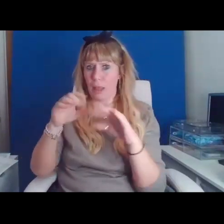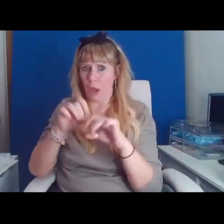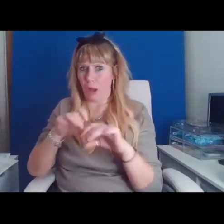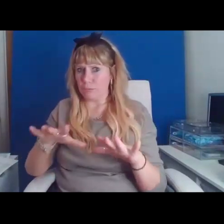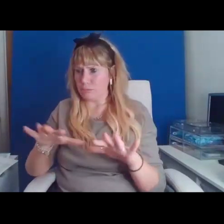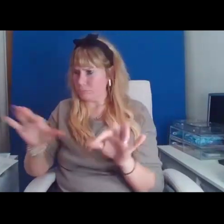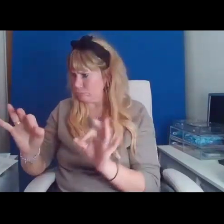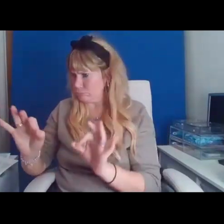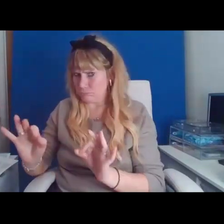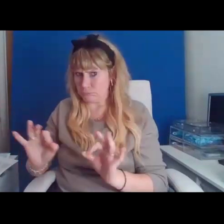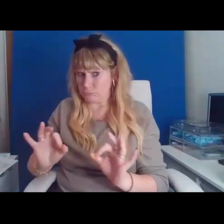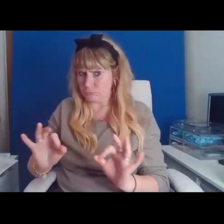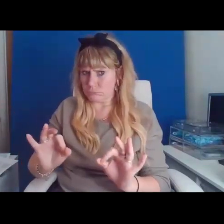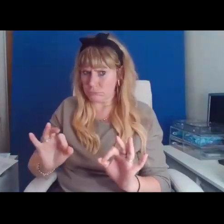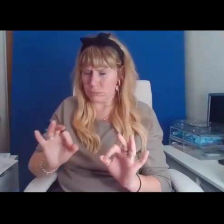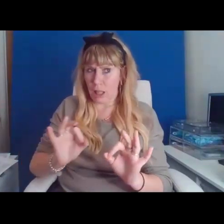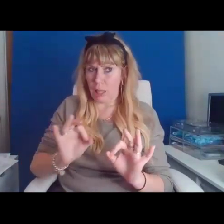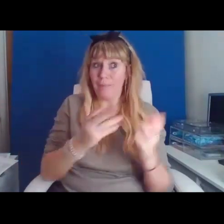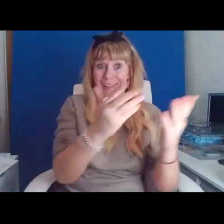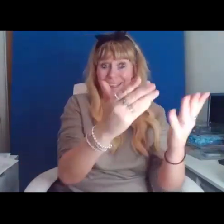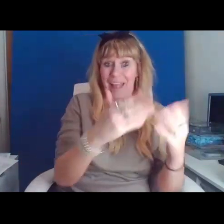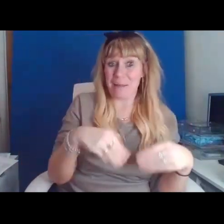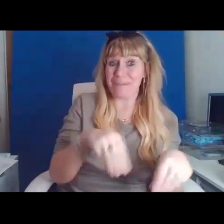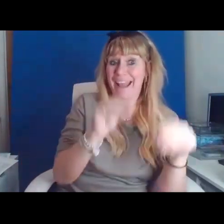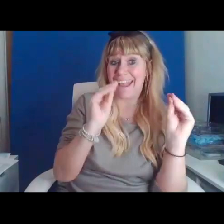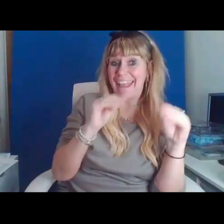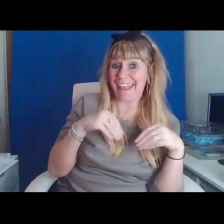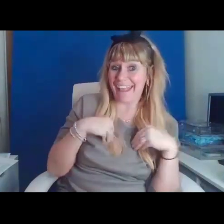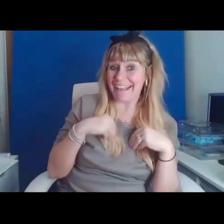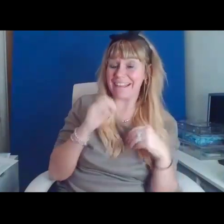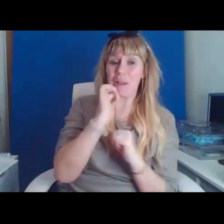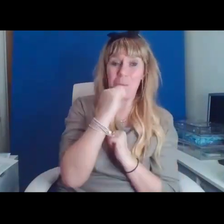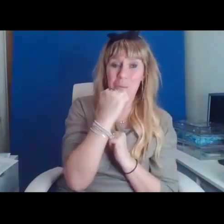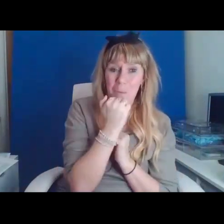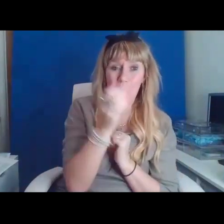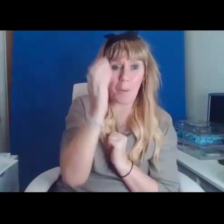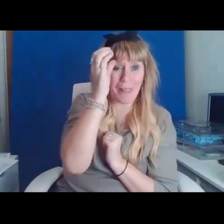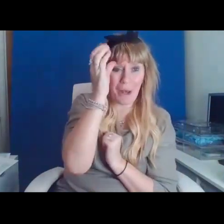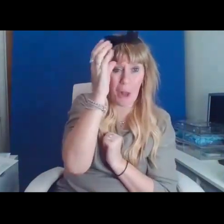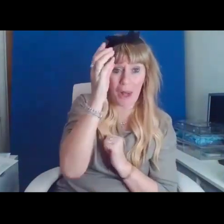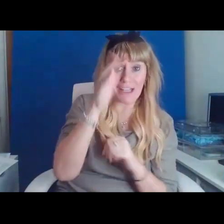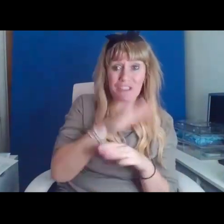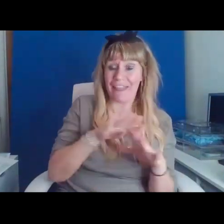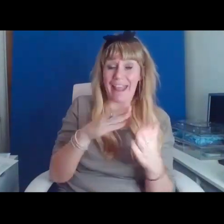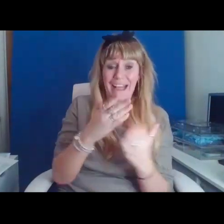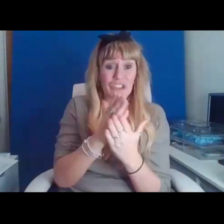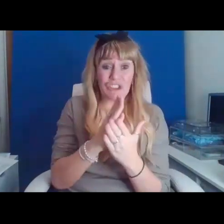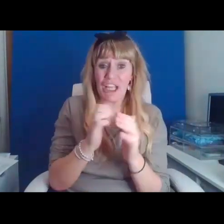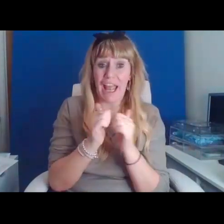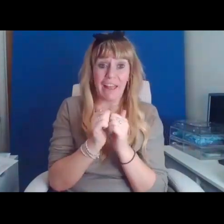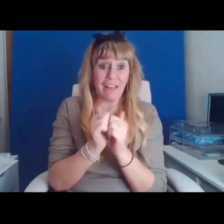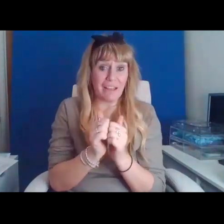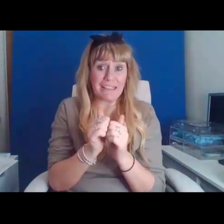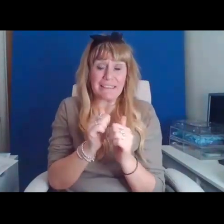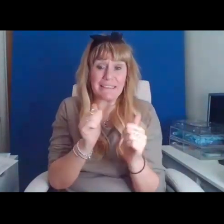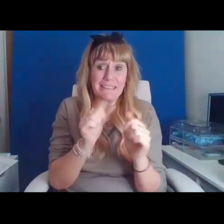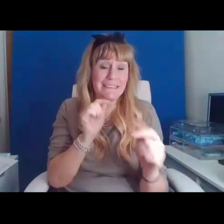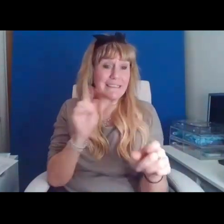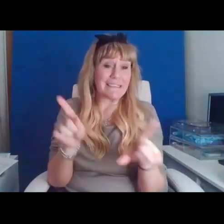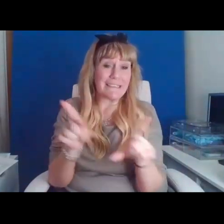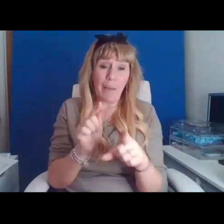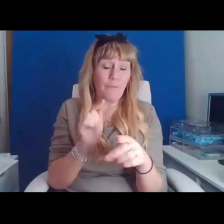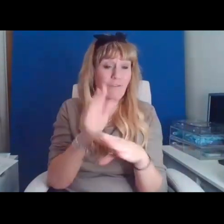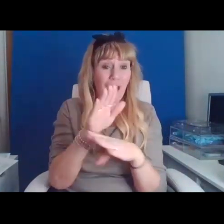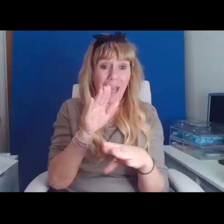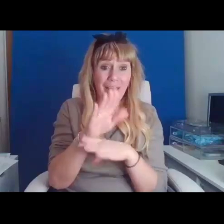blankets kept warm in the knowledge that they did not share the fate of the 8,329 people who